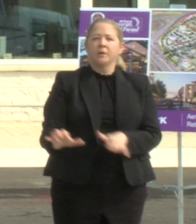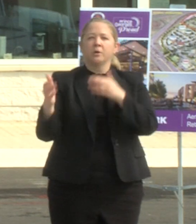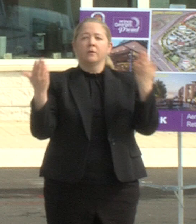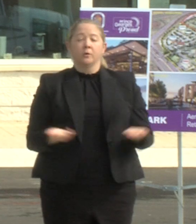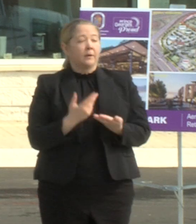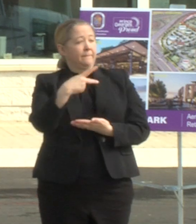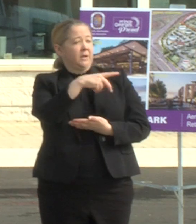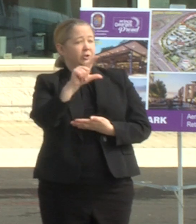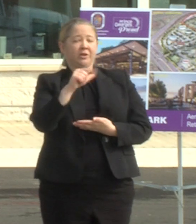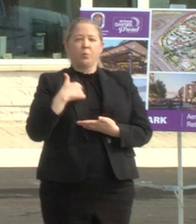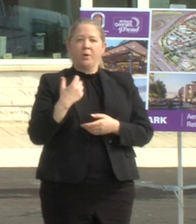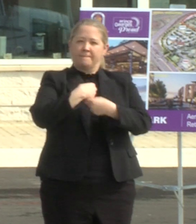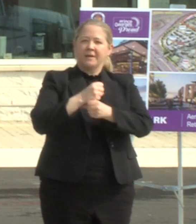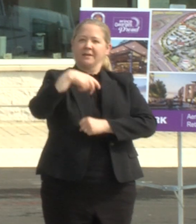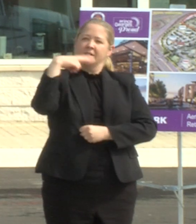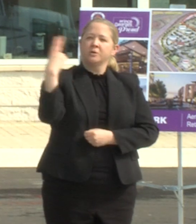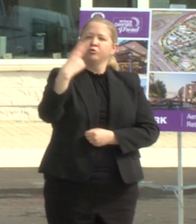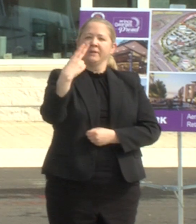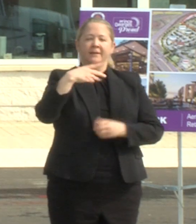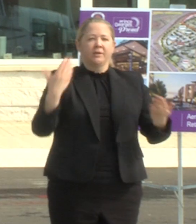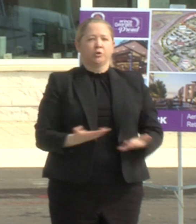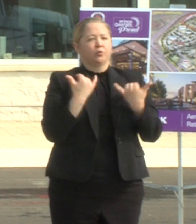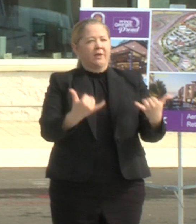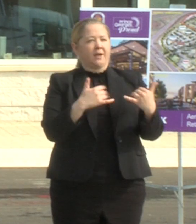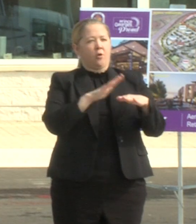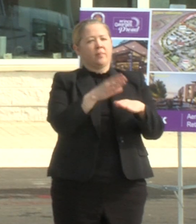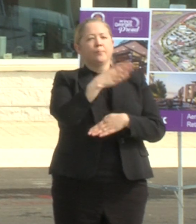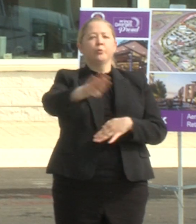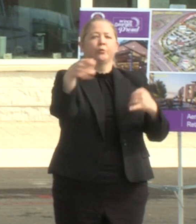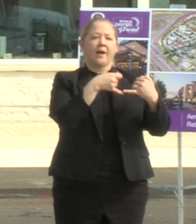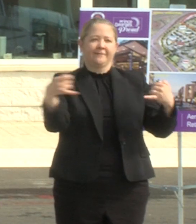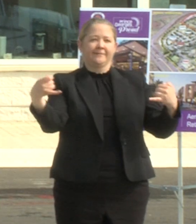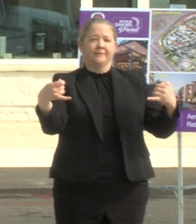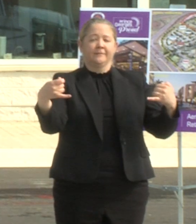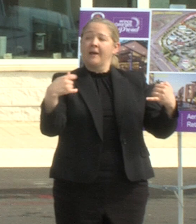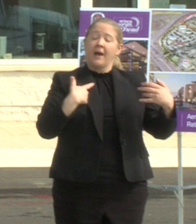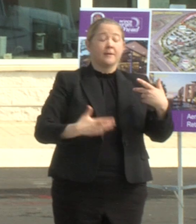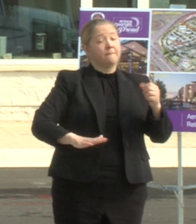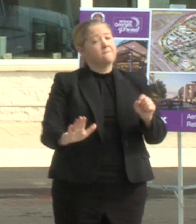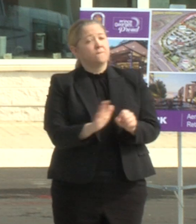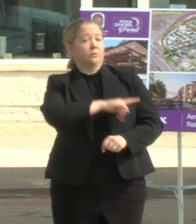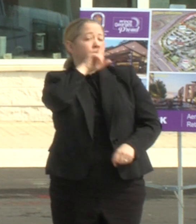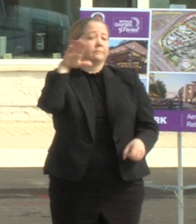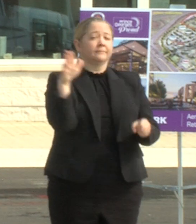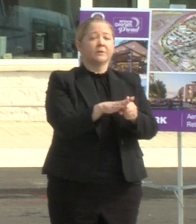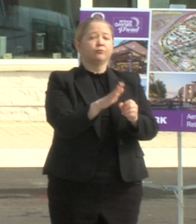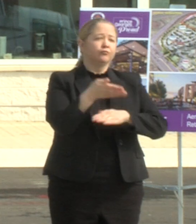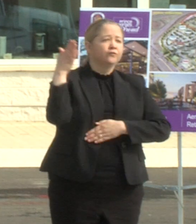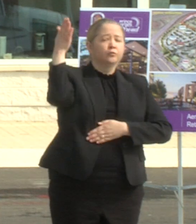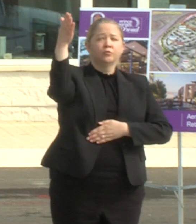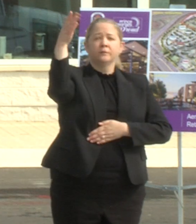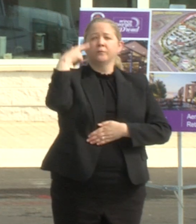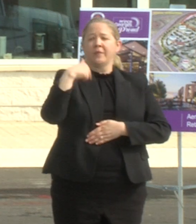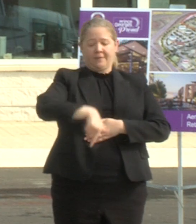we're making history here today along the blue line i am fully committed to the future of these